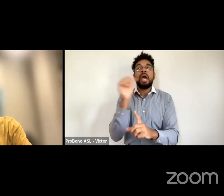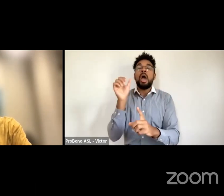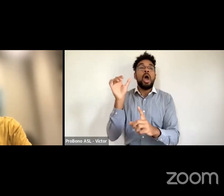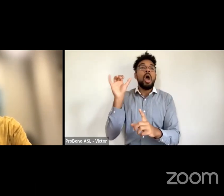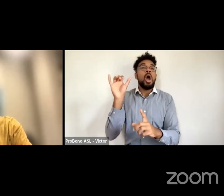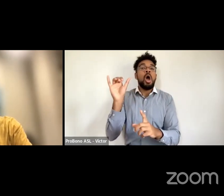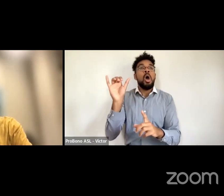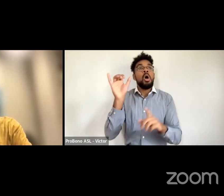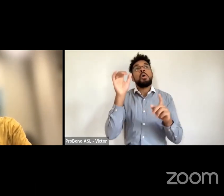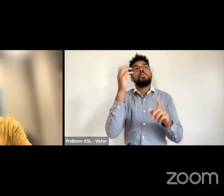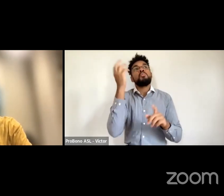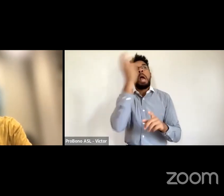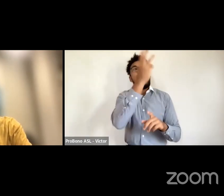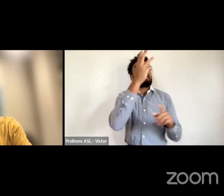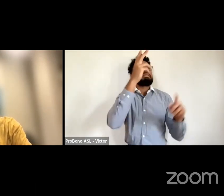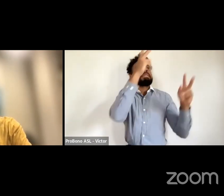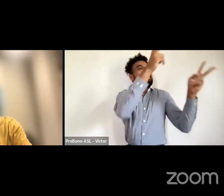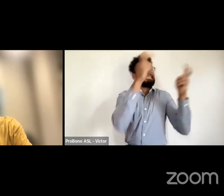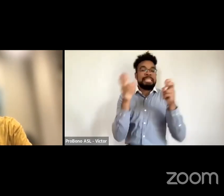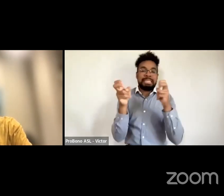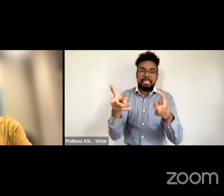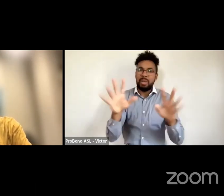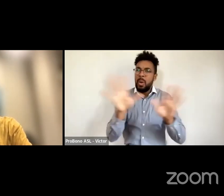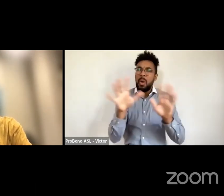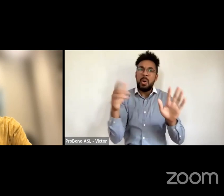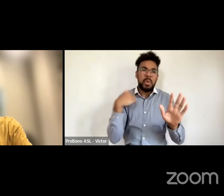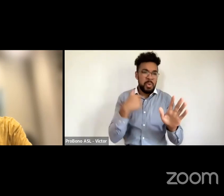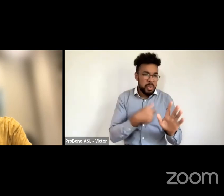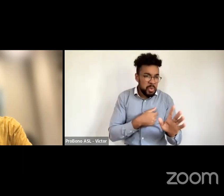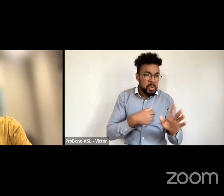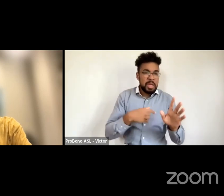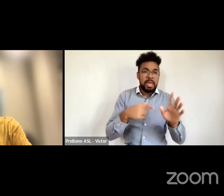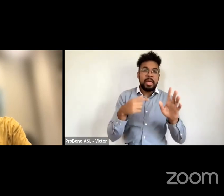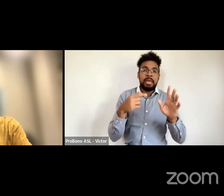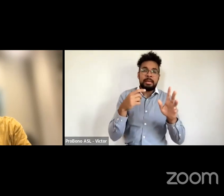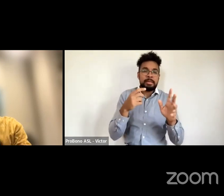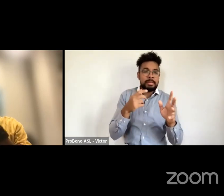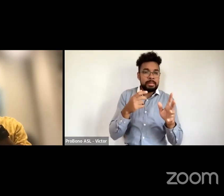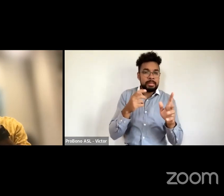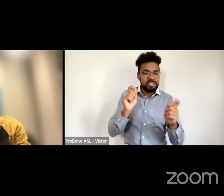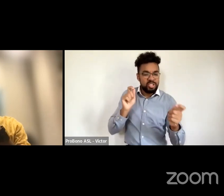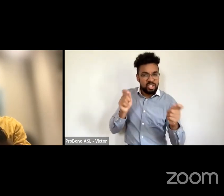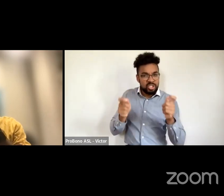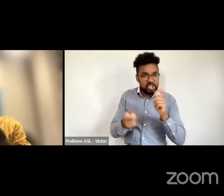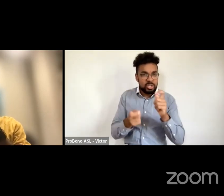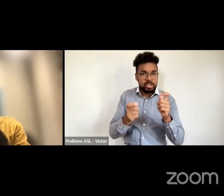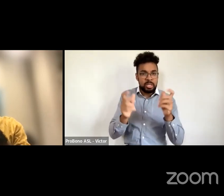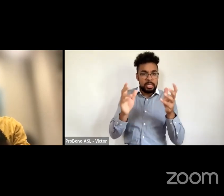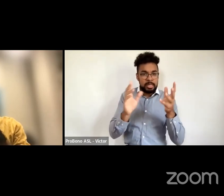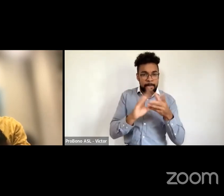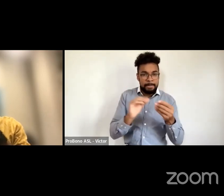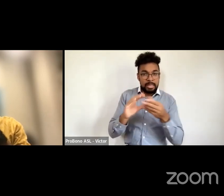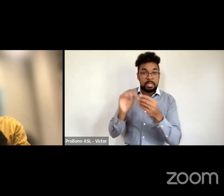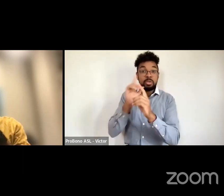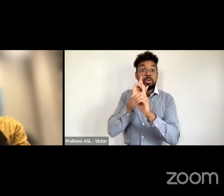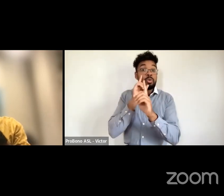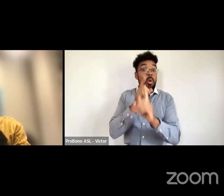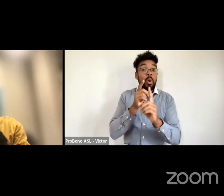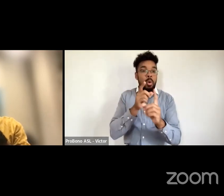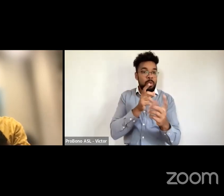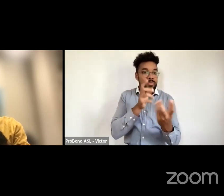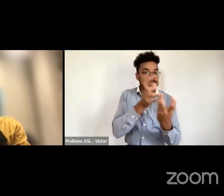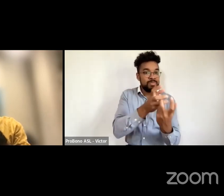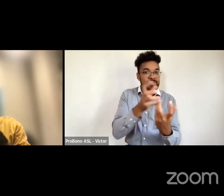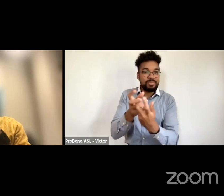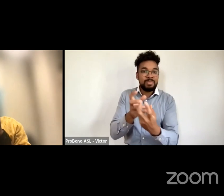do not get but we've been able to contextualize our messages to suit our communities that is true finance that